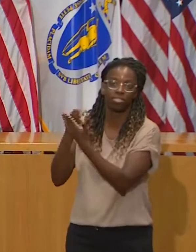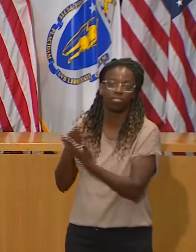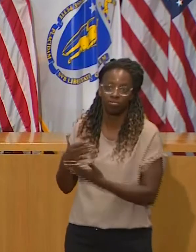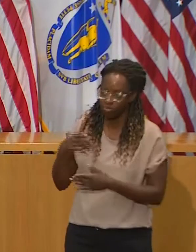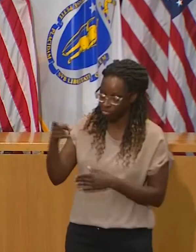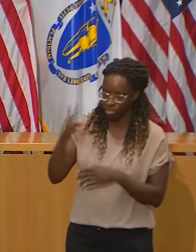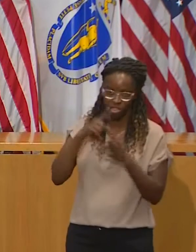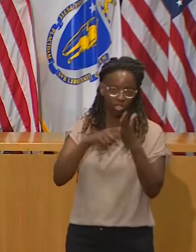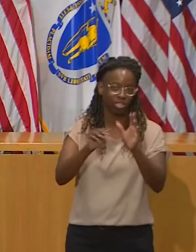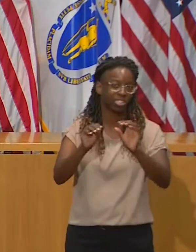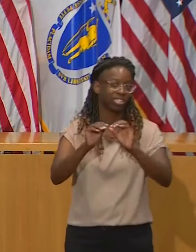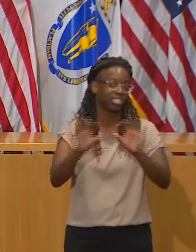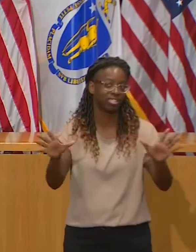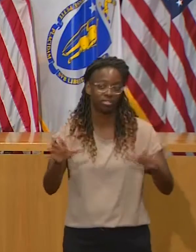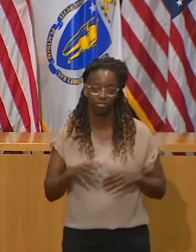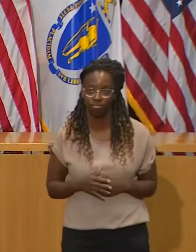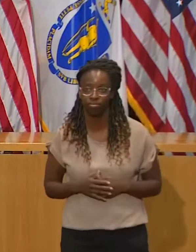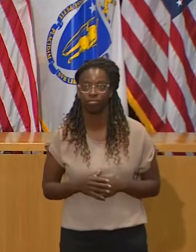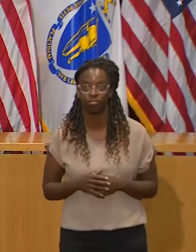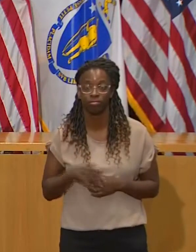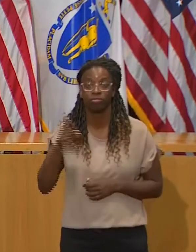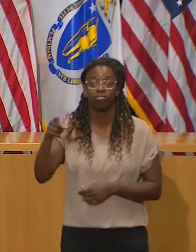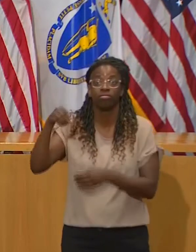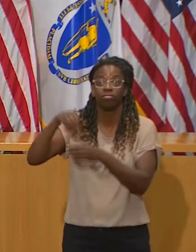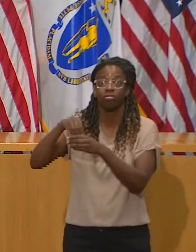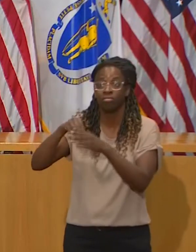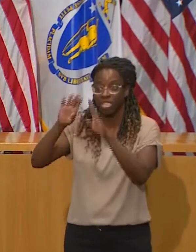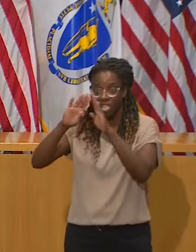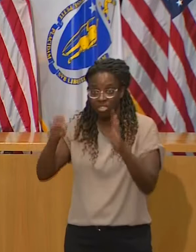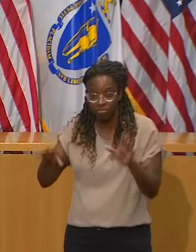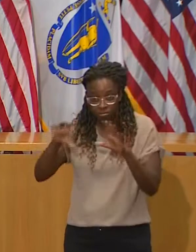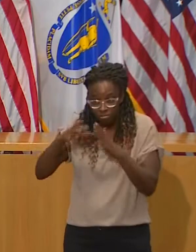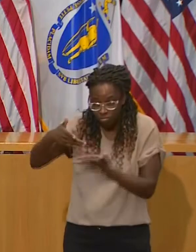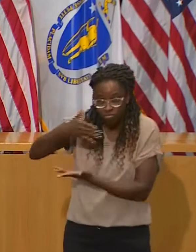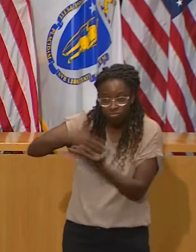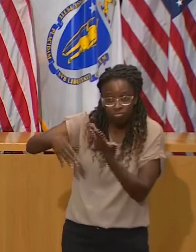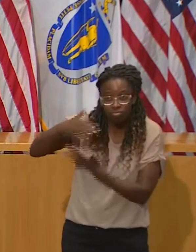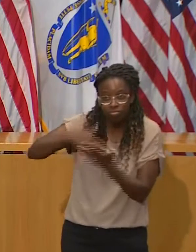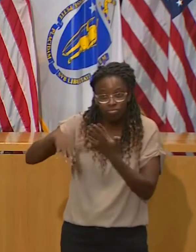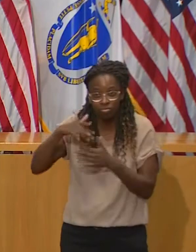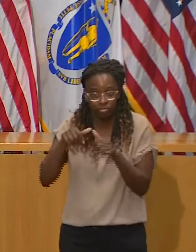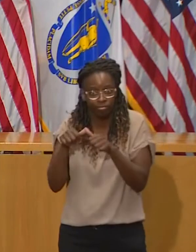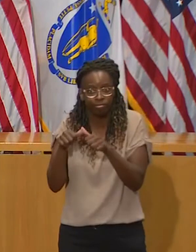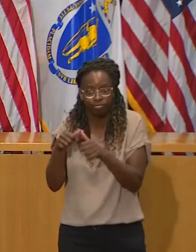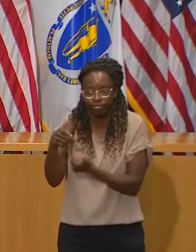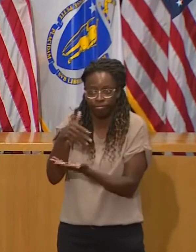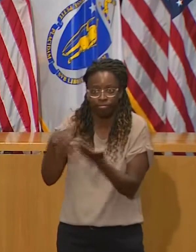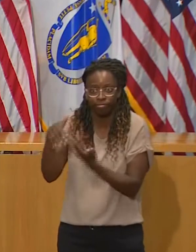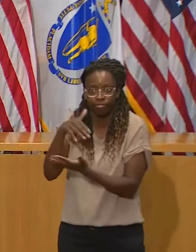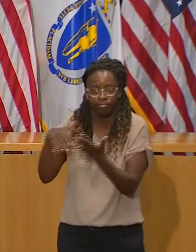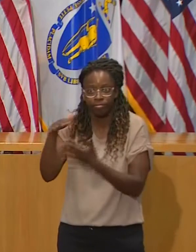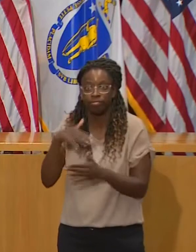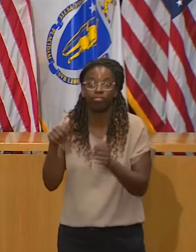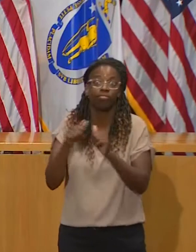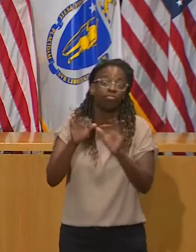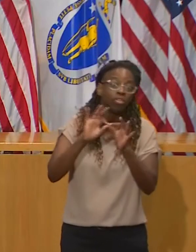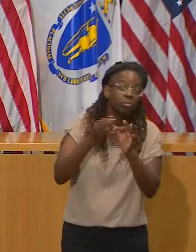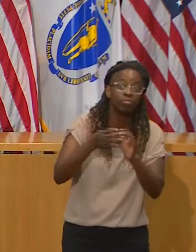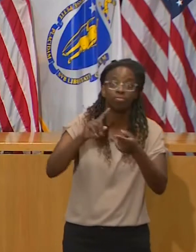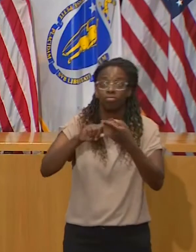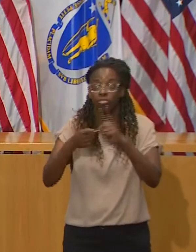period of time with family and friends is likely the worst possible scenario for spreading the virus.